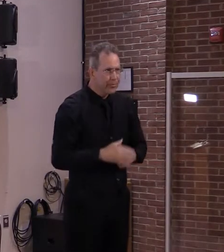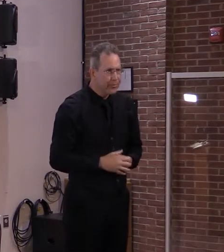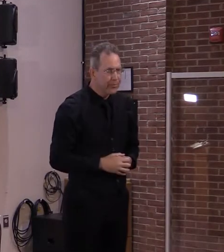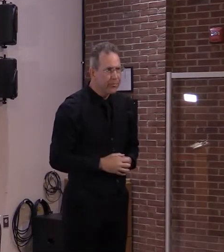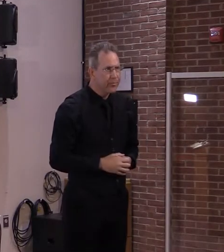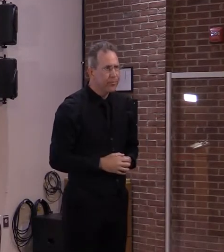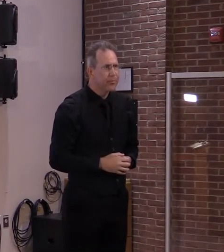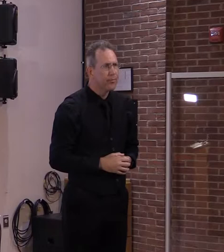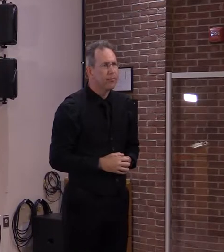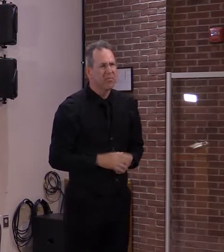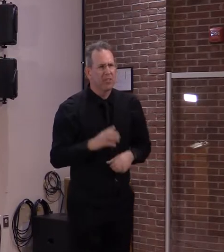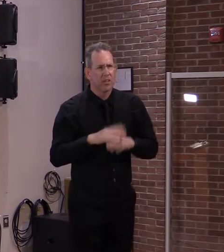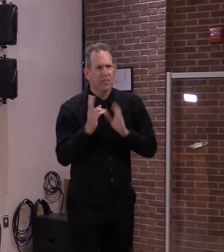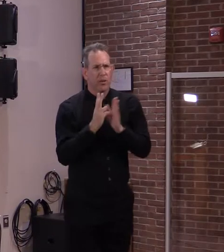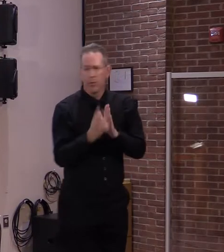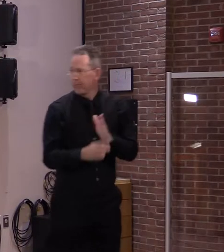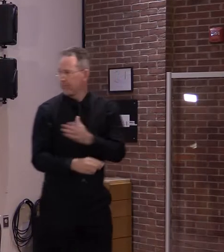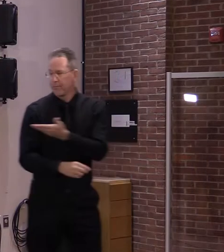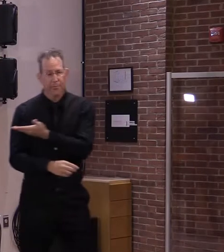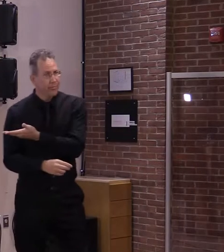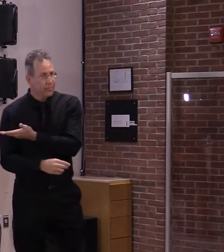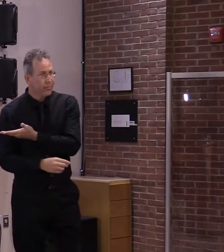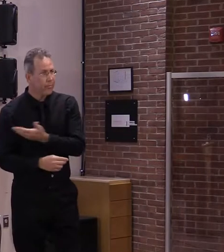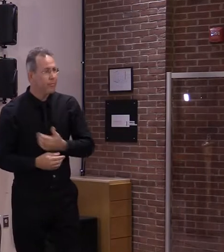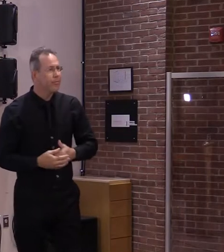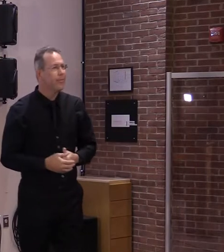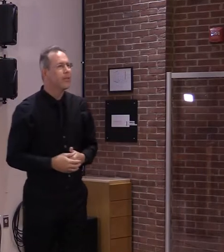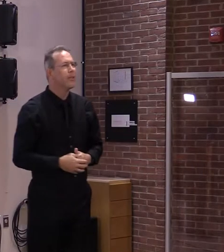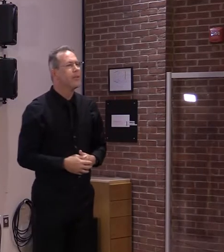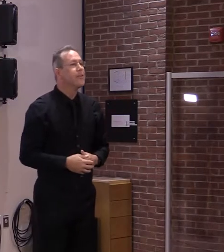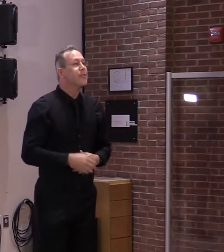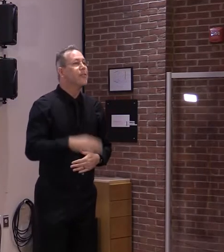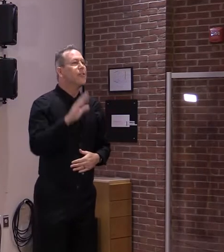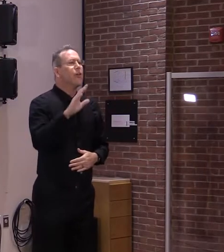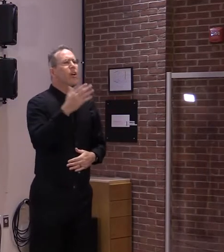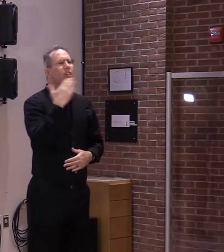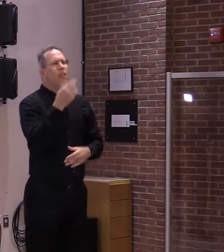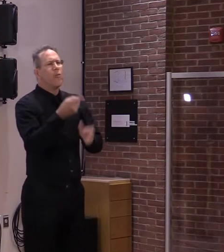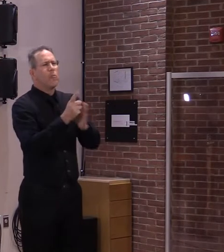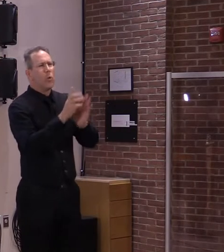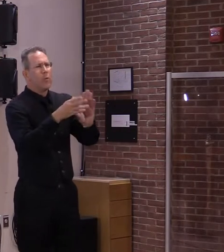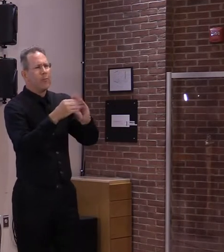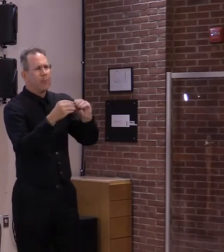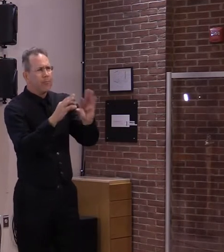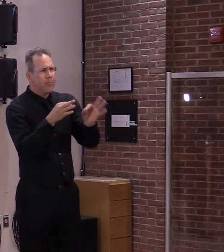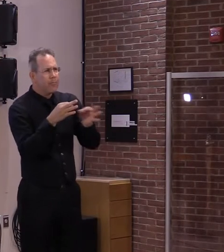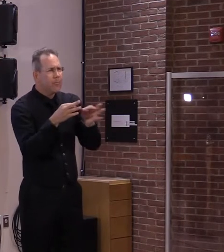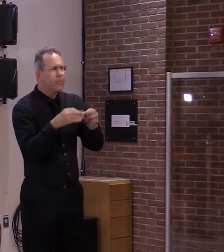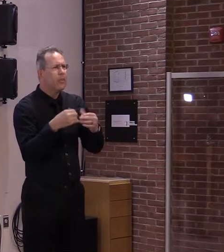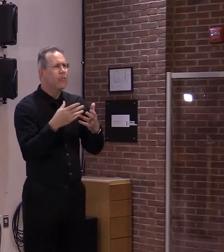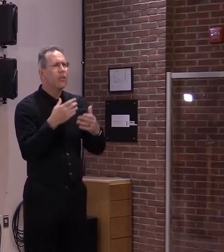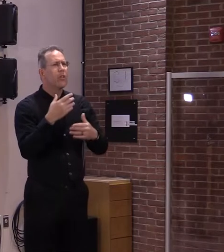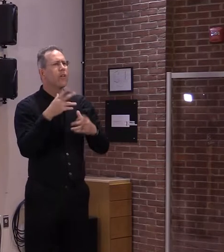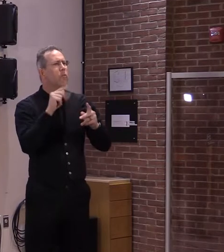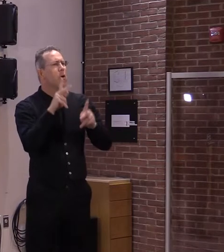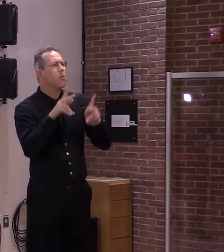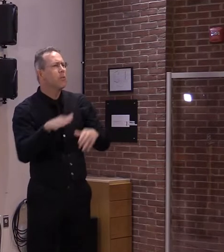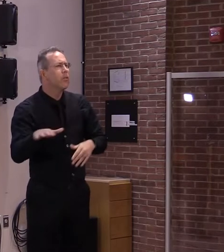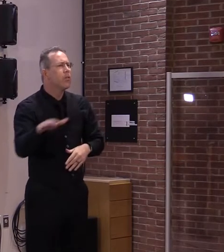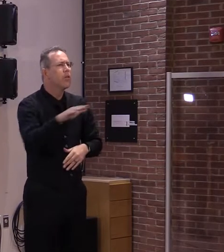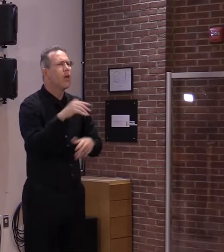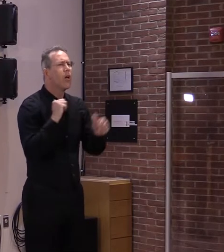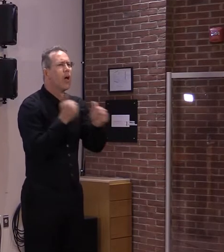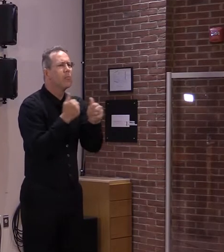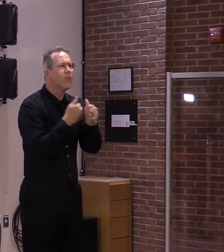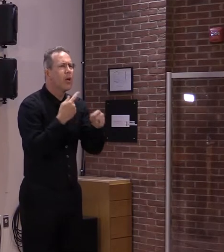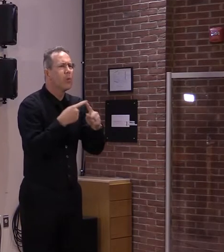Thank you, Commissioner Peechek. I want to take a moment this morning to provide Vermonters with an update on some upcoming changes regarding